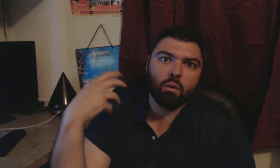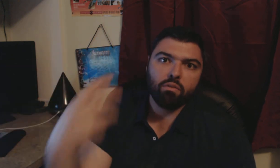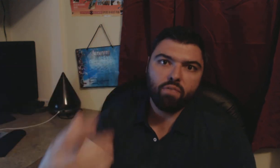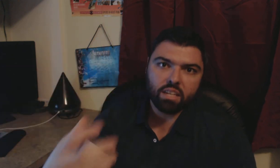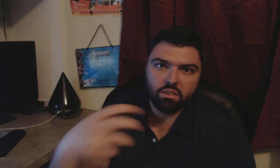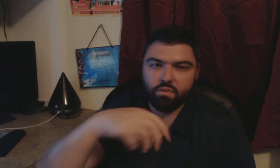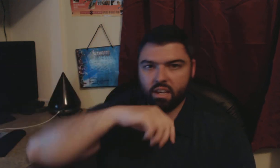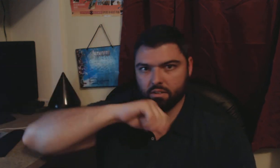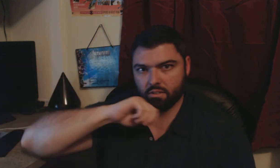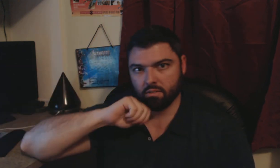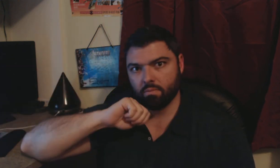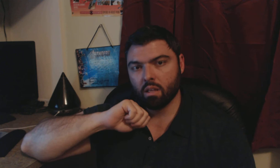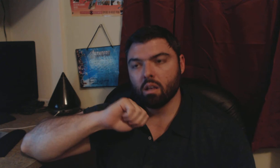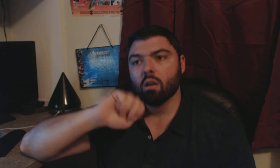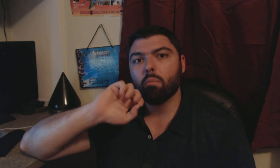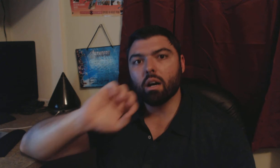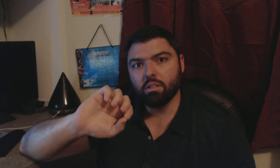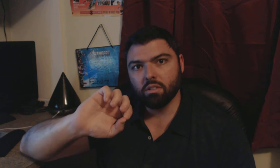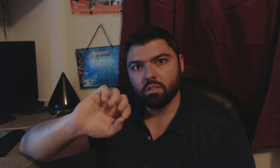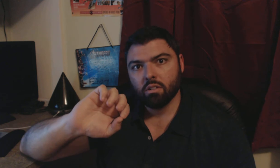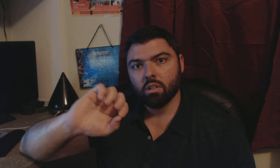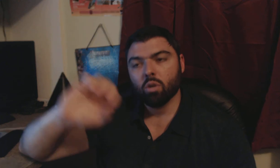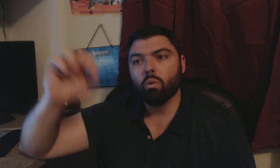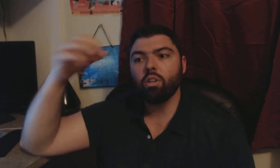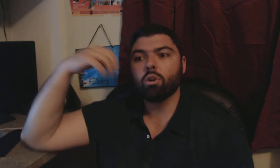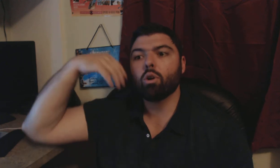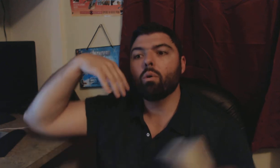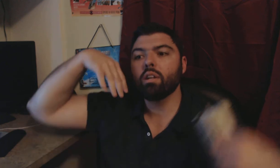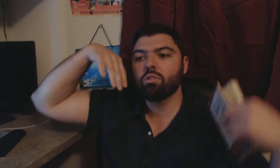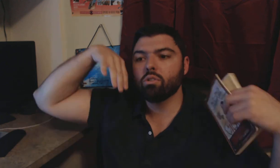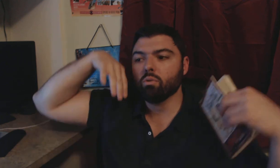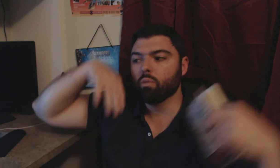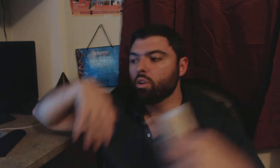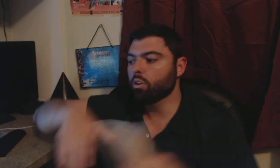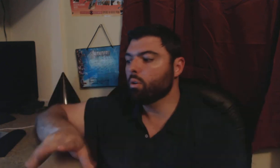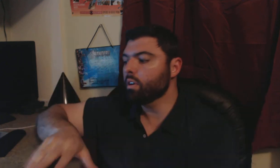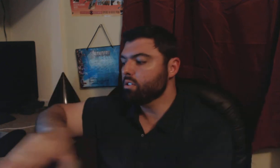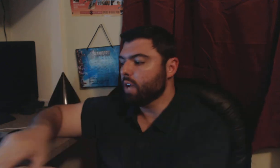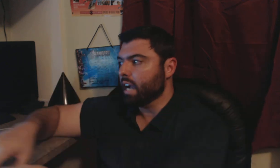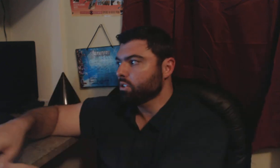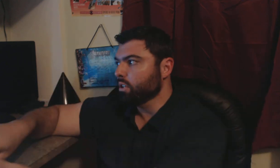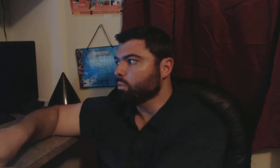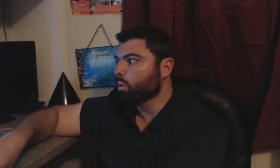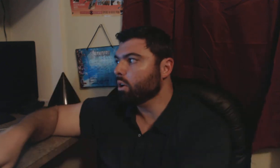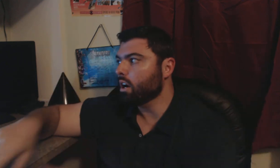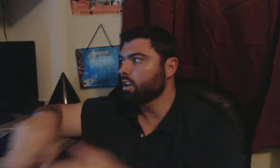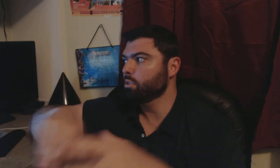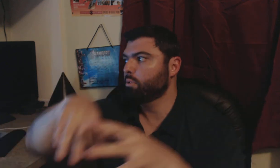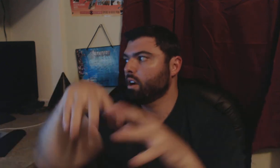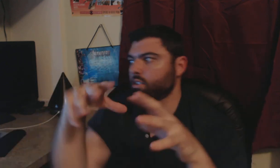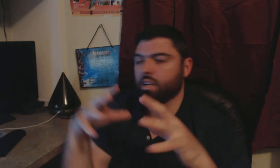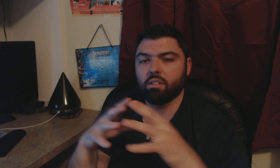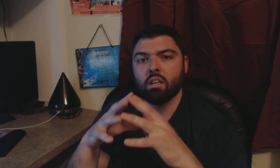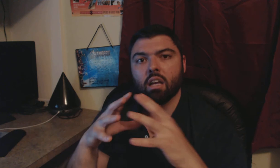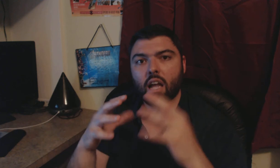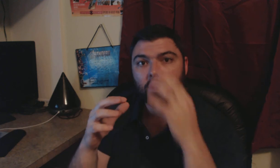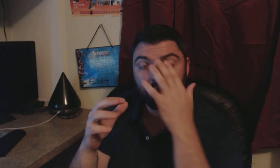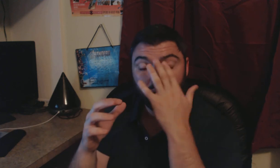them face to face but when you're going when you're going to actually work on your project and you're